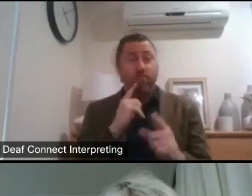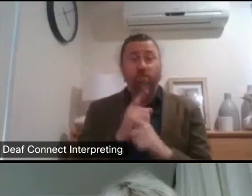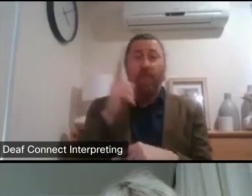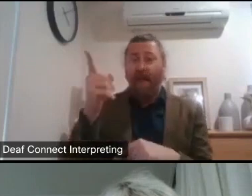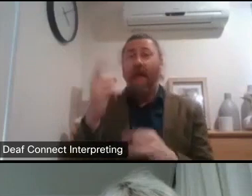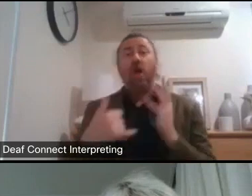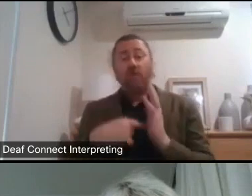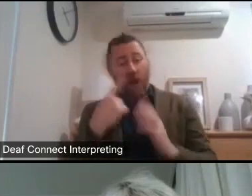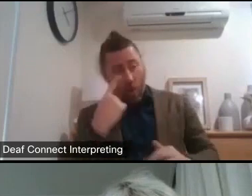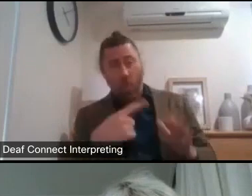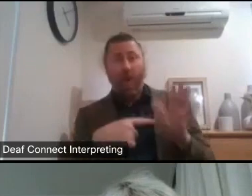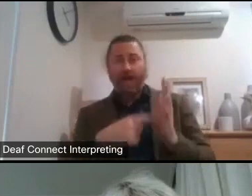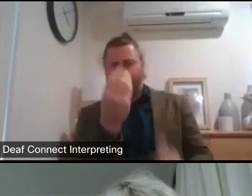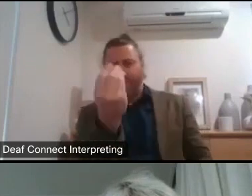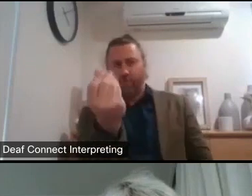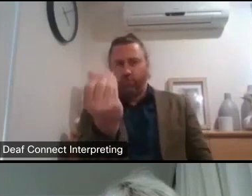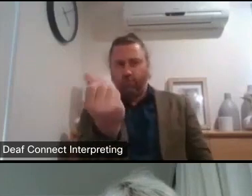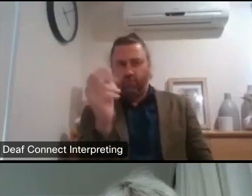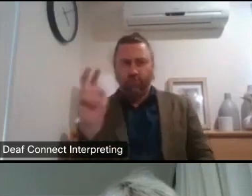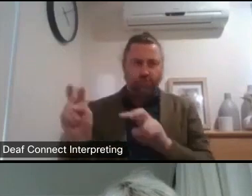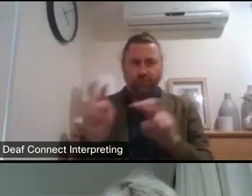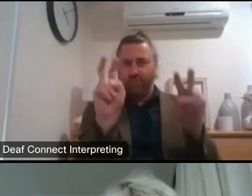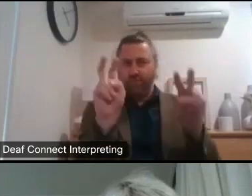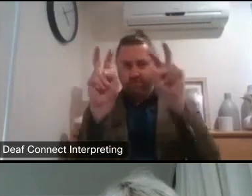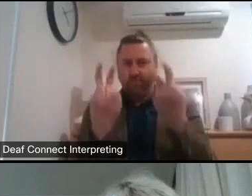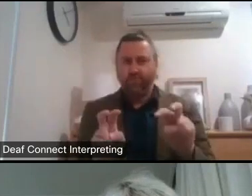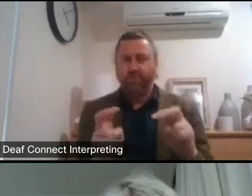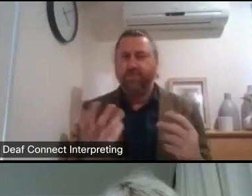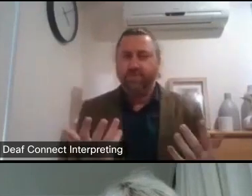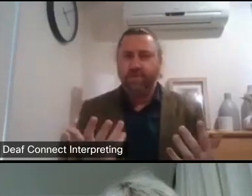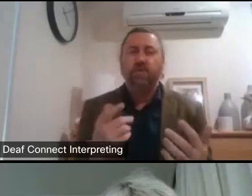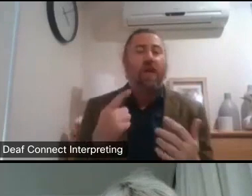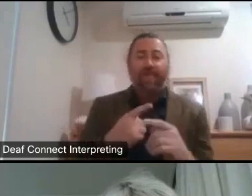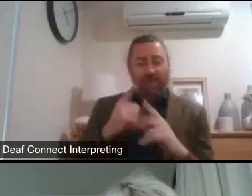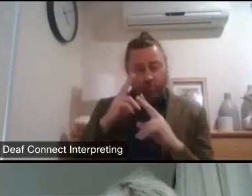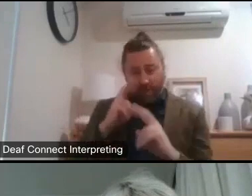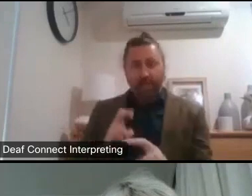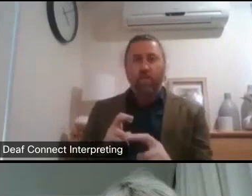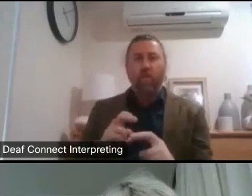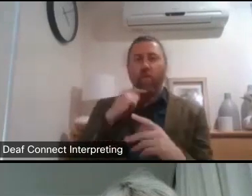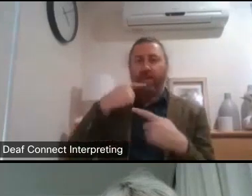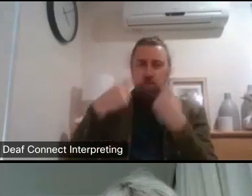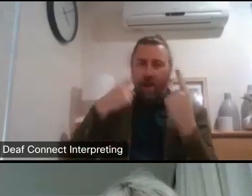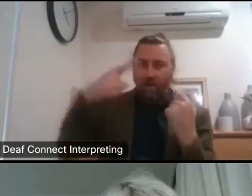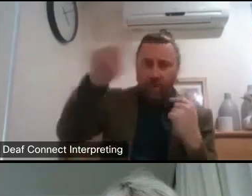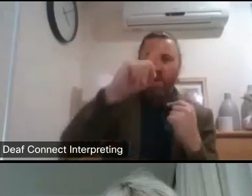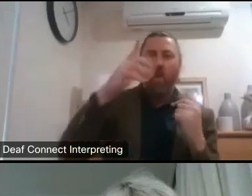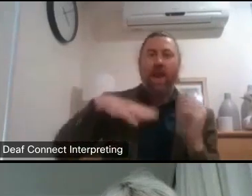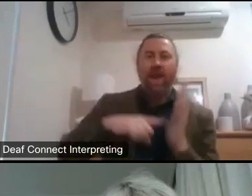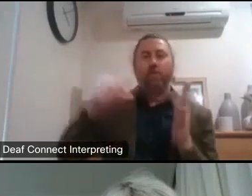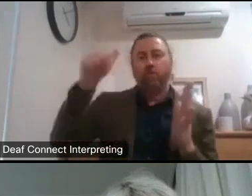cost so if you like the review educates people who need to know better what they need to know so